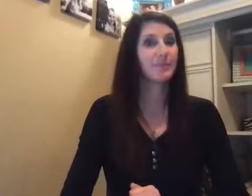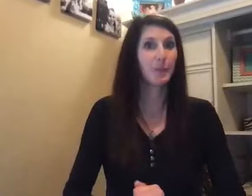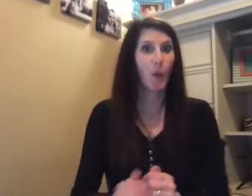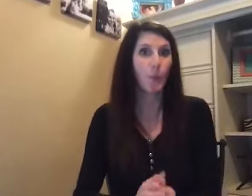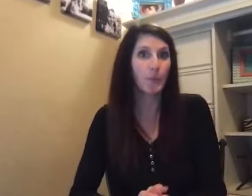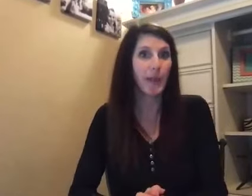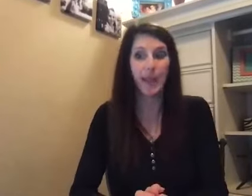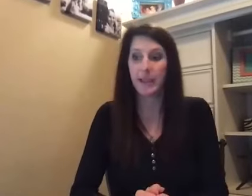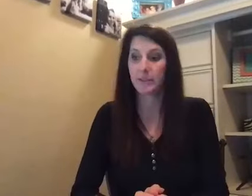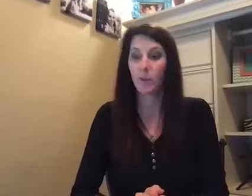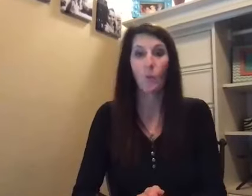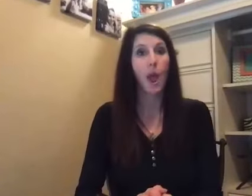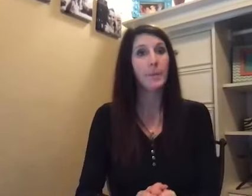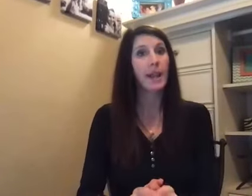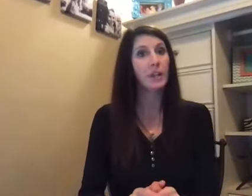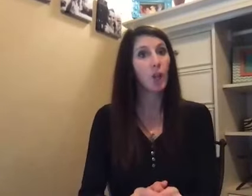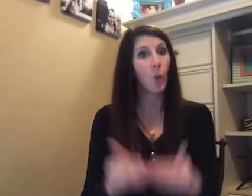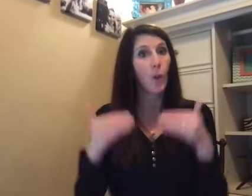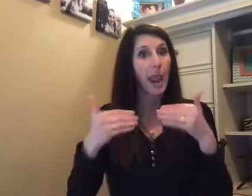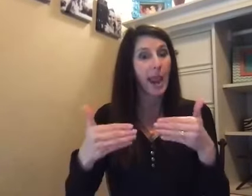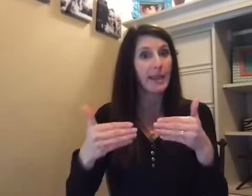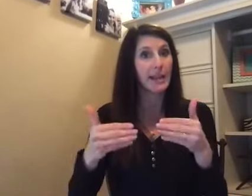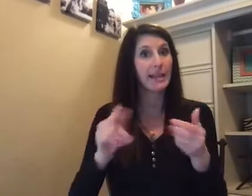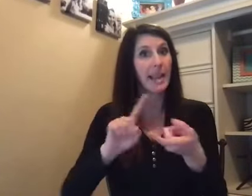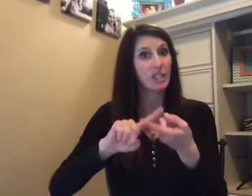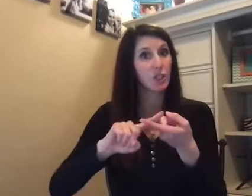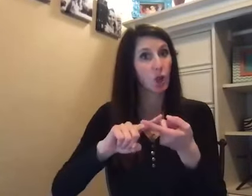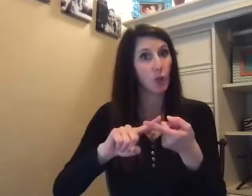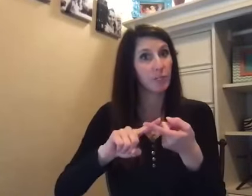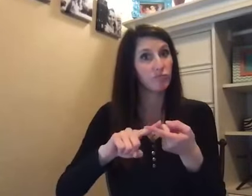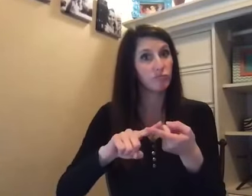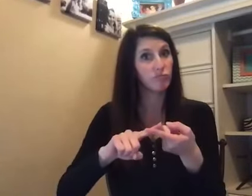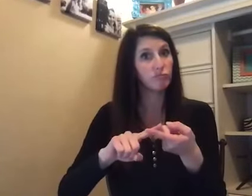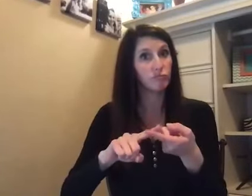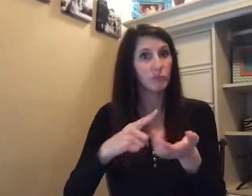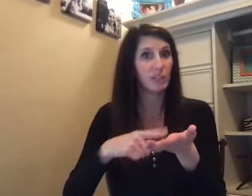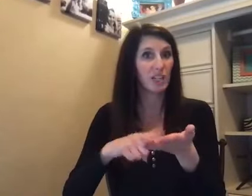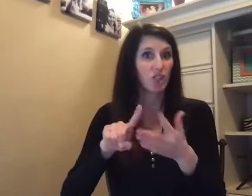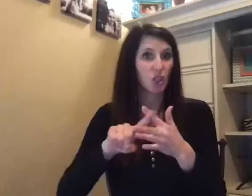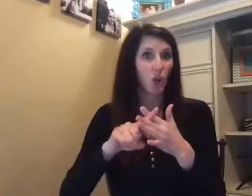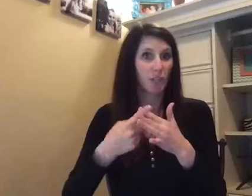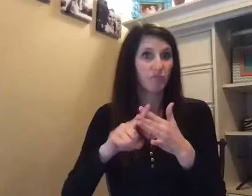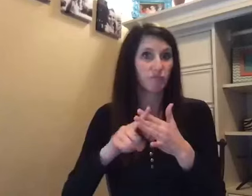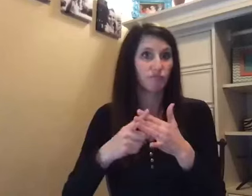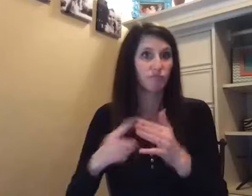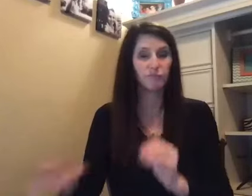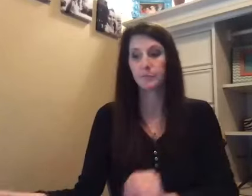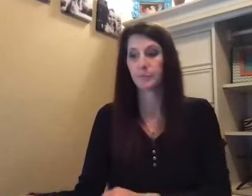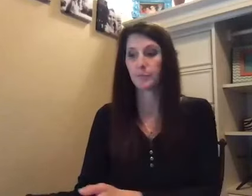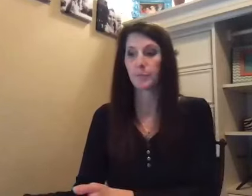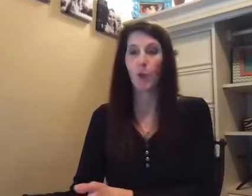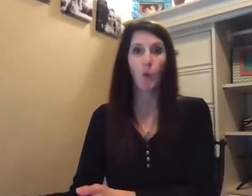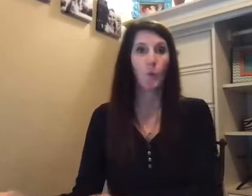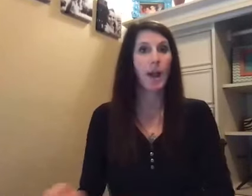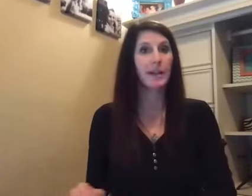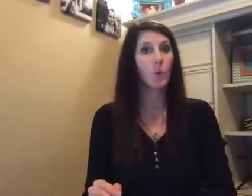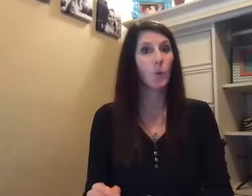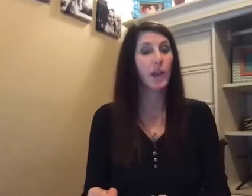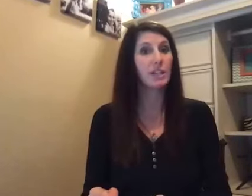OK. Well I'm going to go ahead and get started. Get started. All around, we're going to